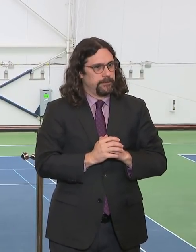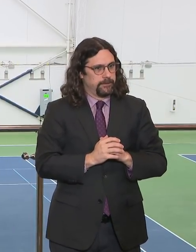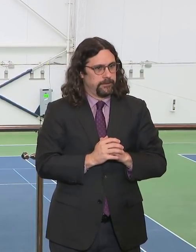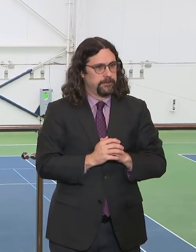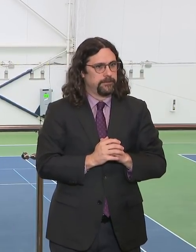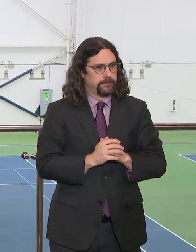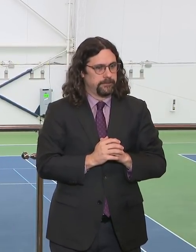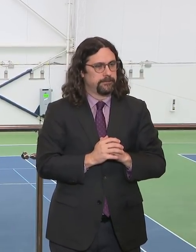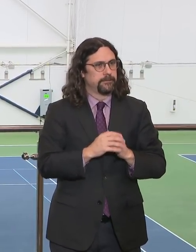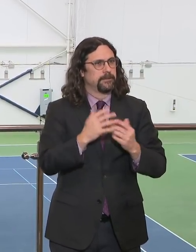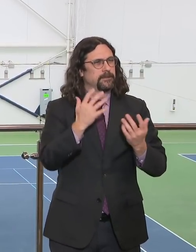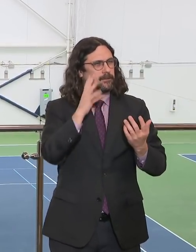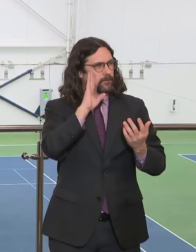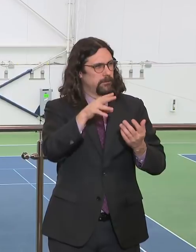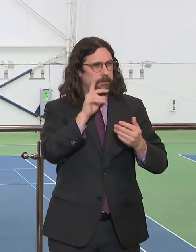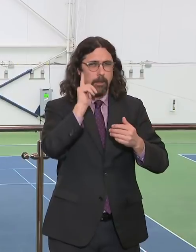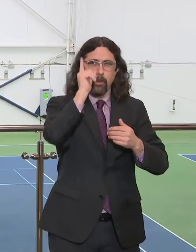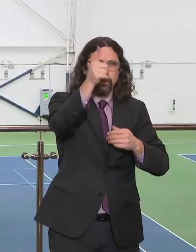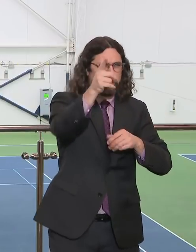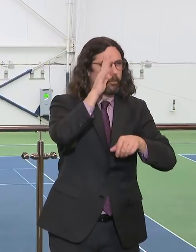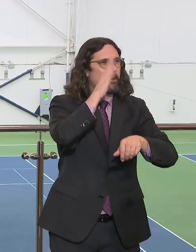we can comfort, those we can help.